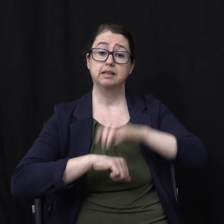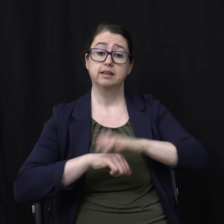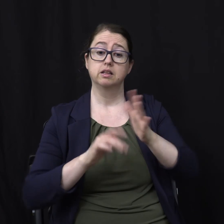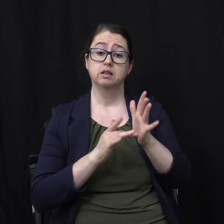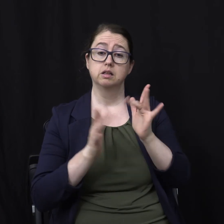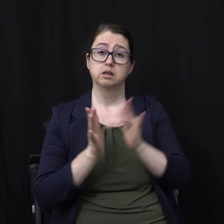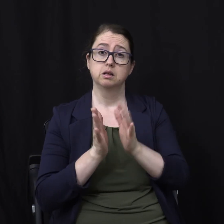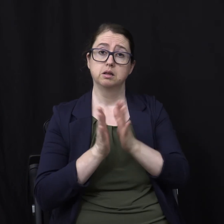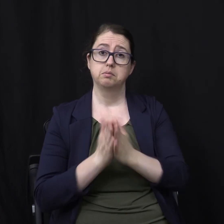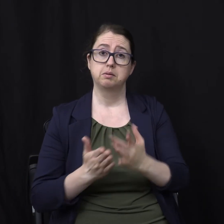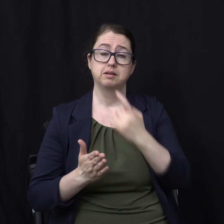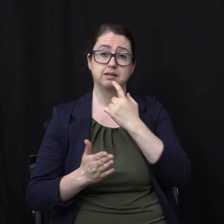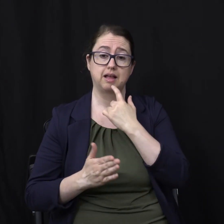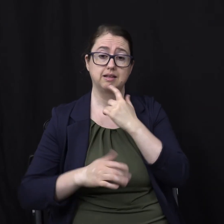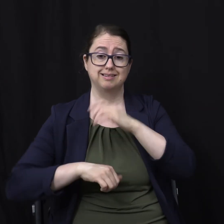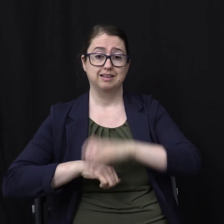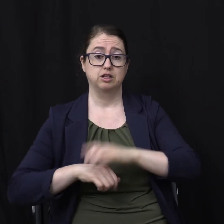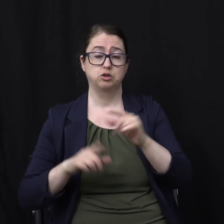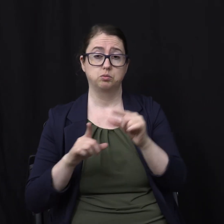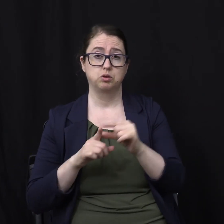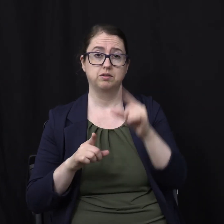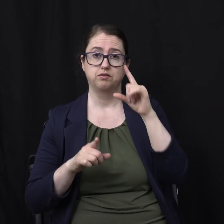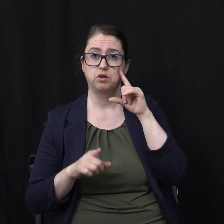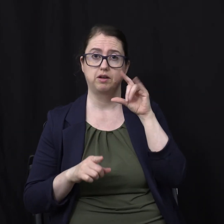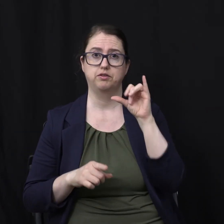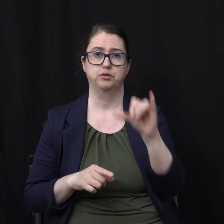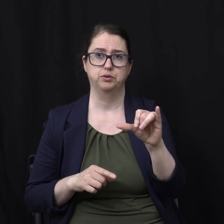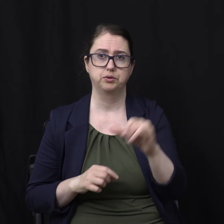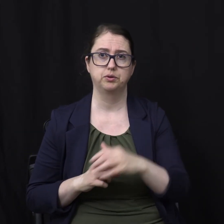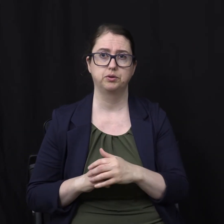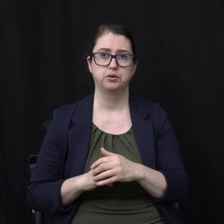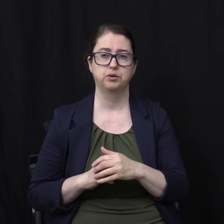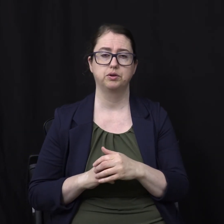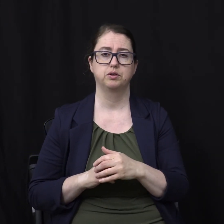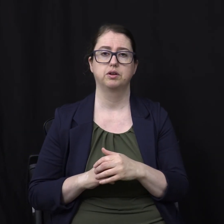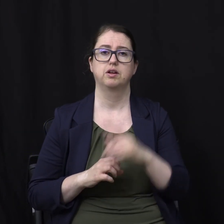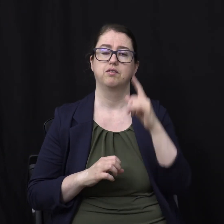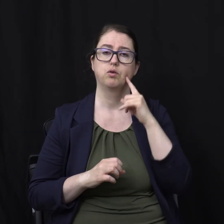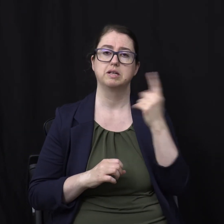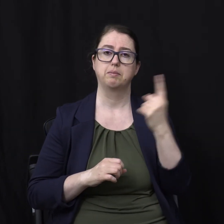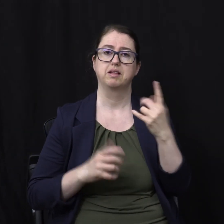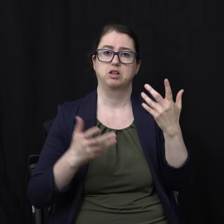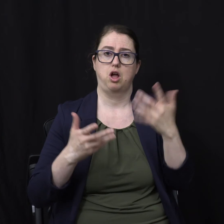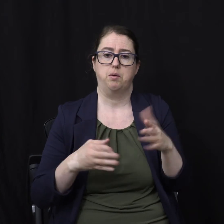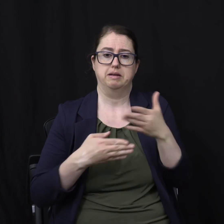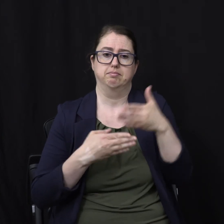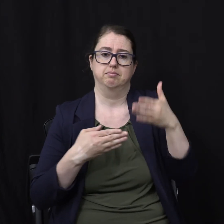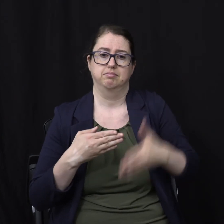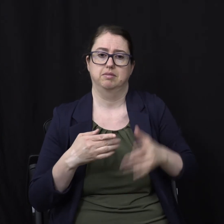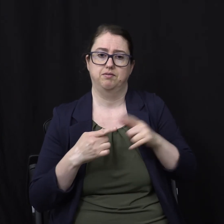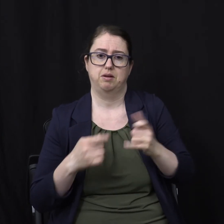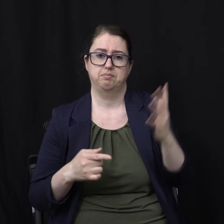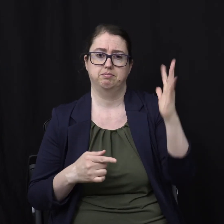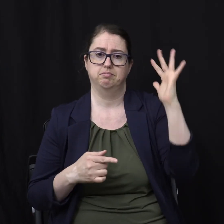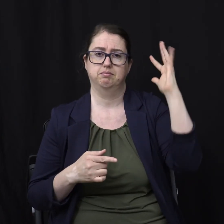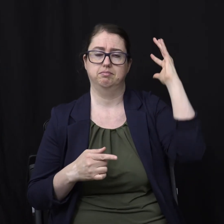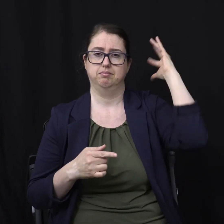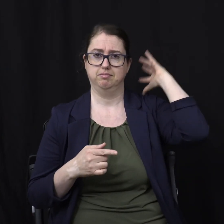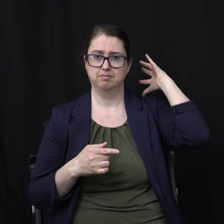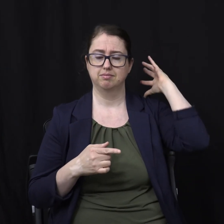Uses this English word Forever In a way Of things that have Already ended Long ago And so it's